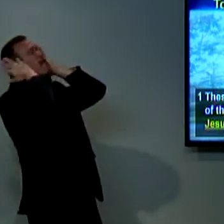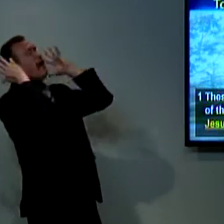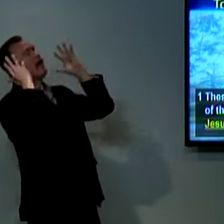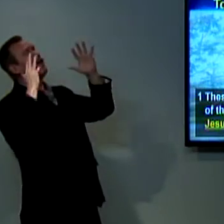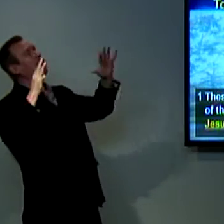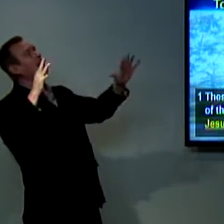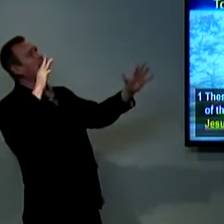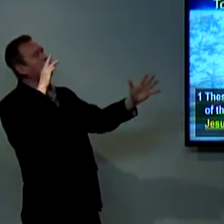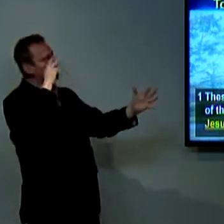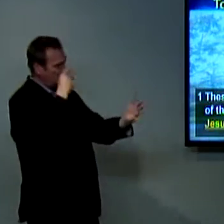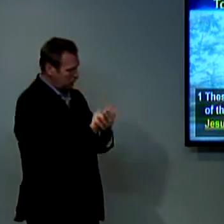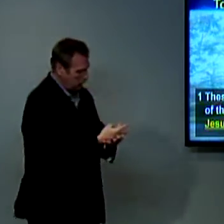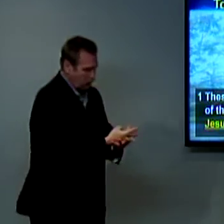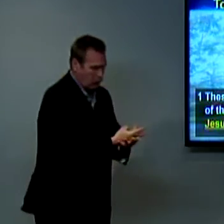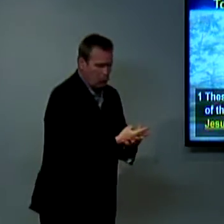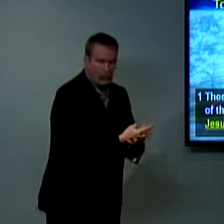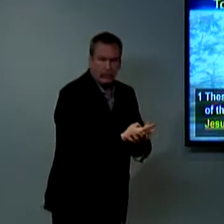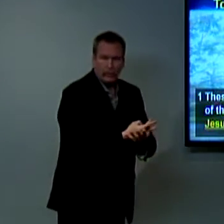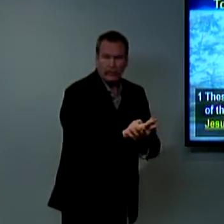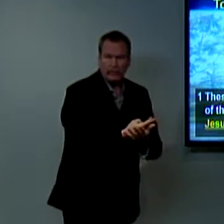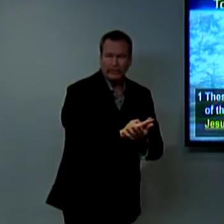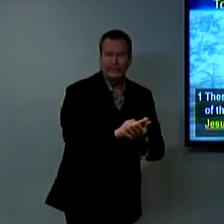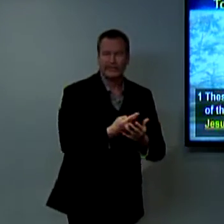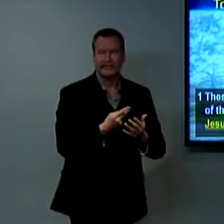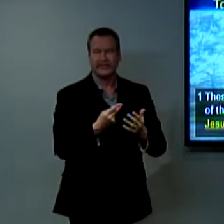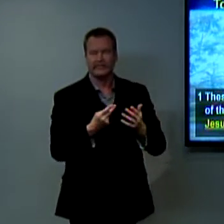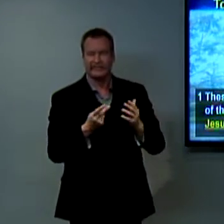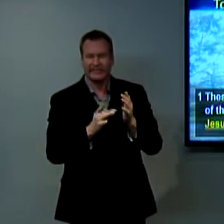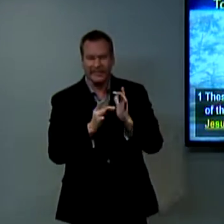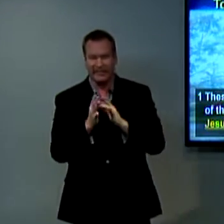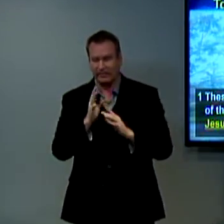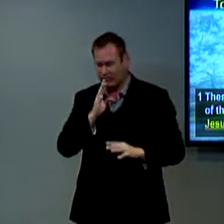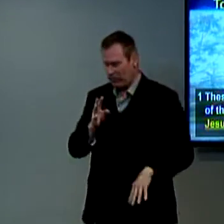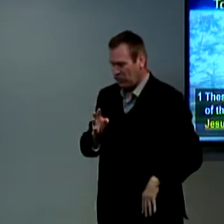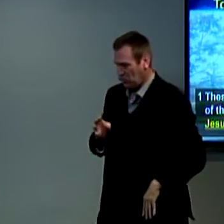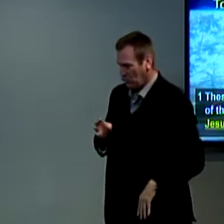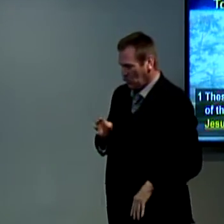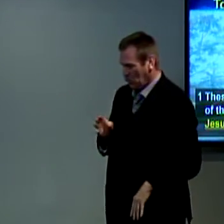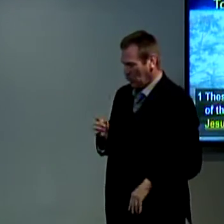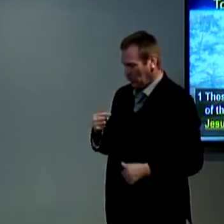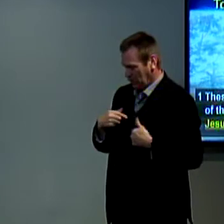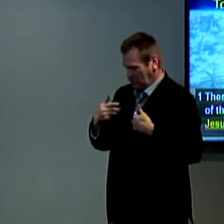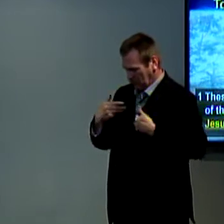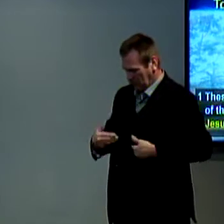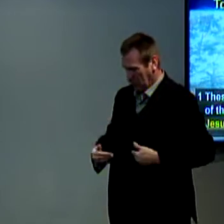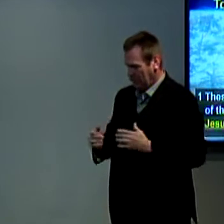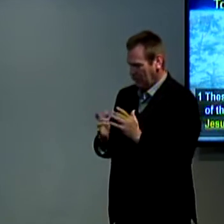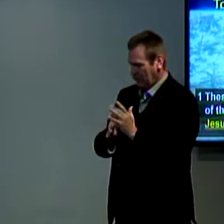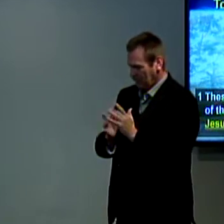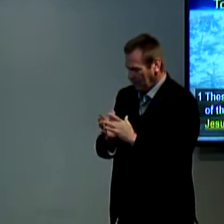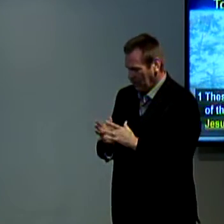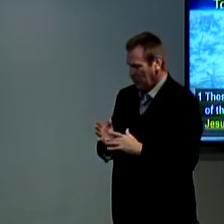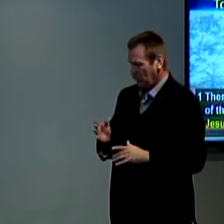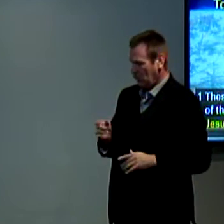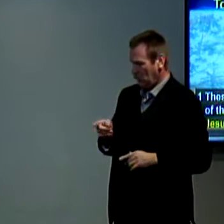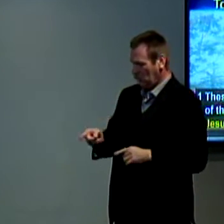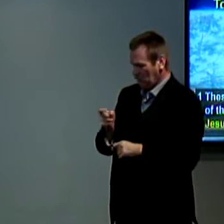appeared to Saul and he fell down as if he were dead and Jesus Christ spoke to him and said I am Jesus Christ.